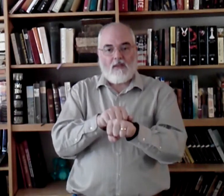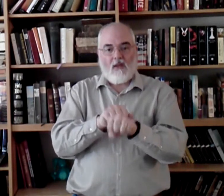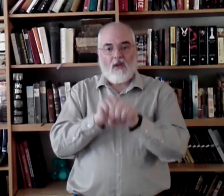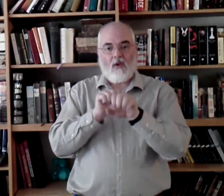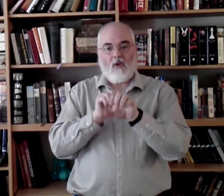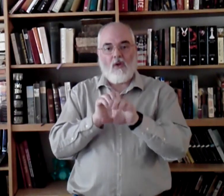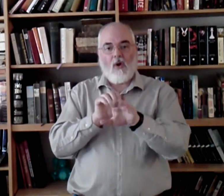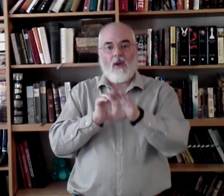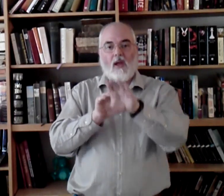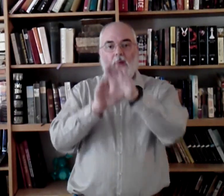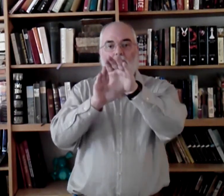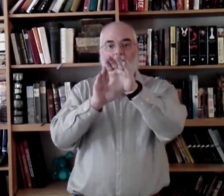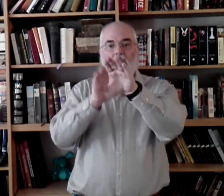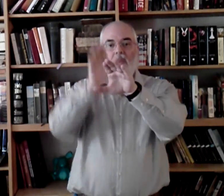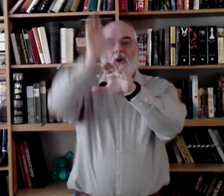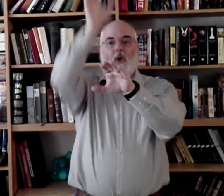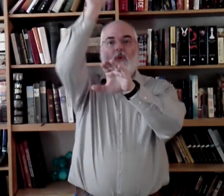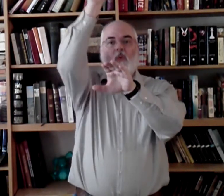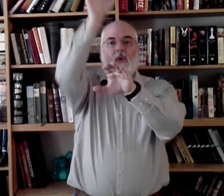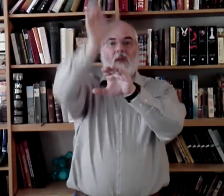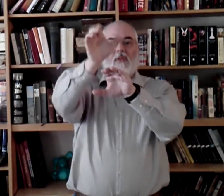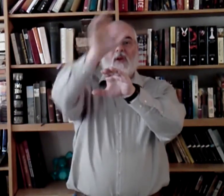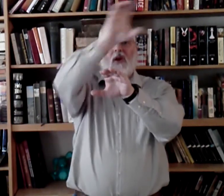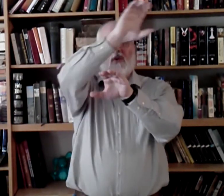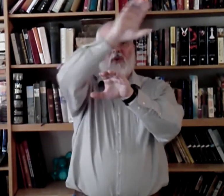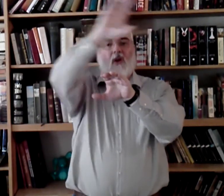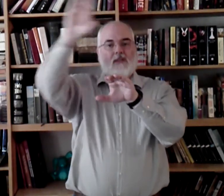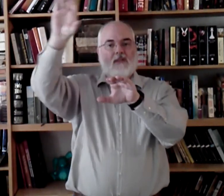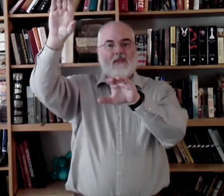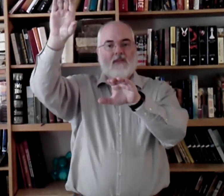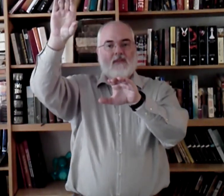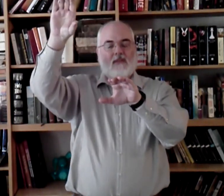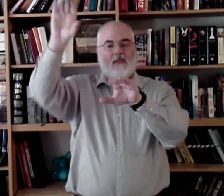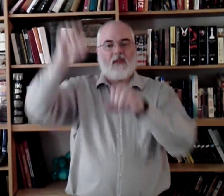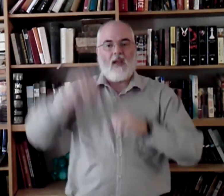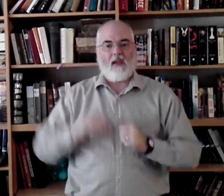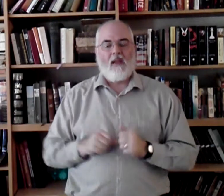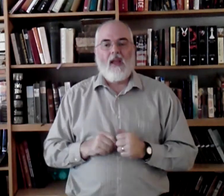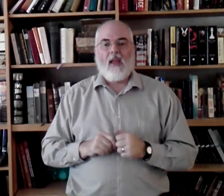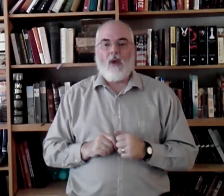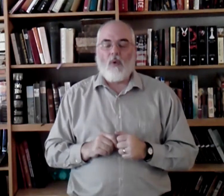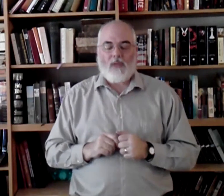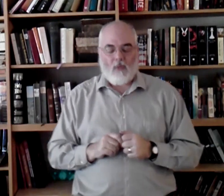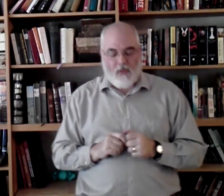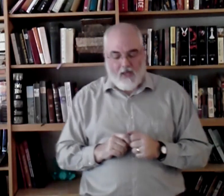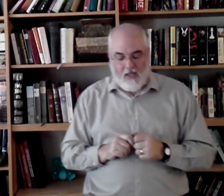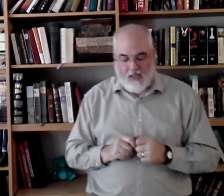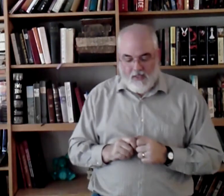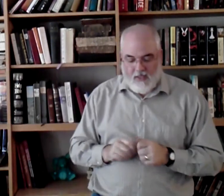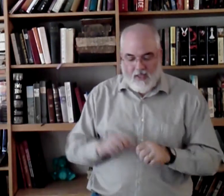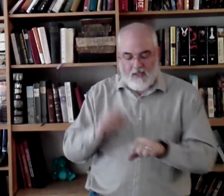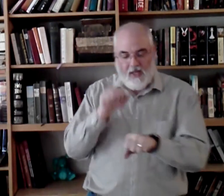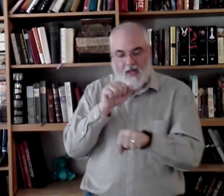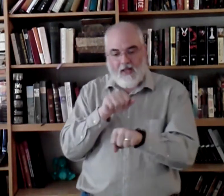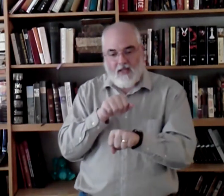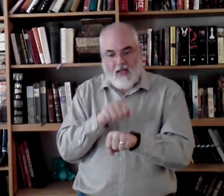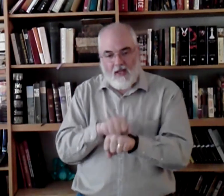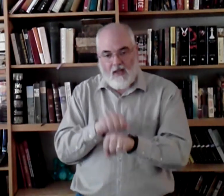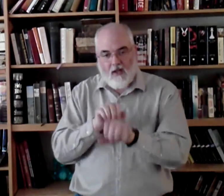Rocks going up with a cross. Okay? And what that really is, is it's a hill.